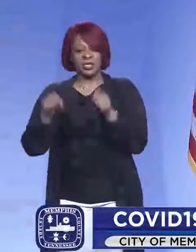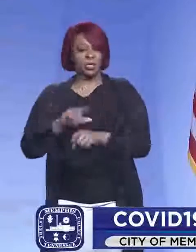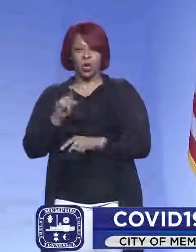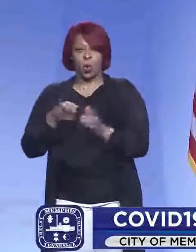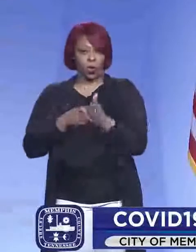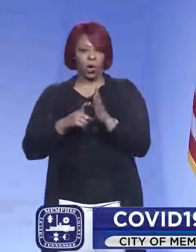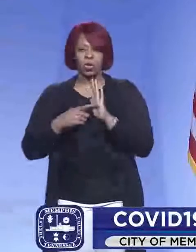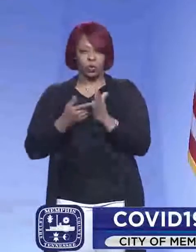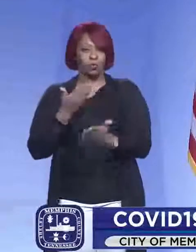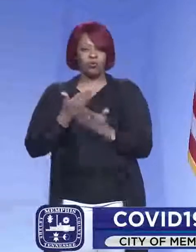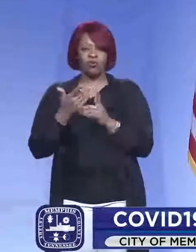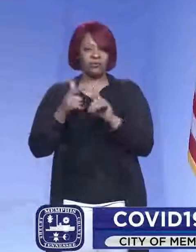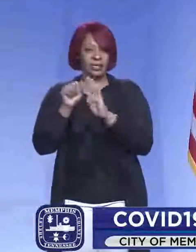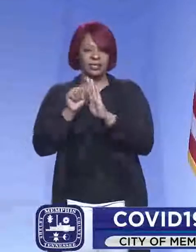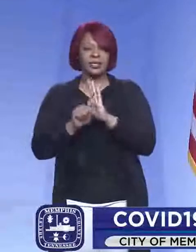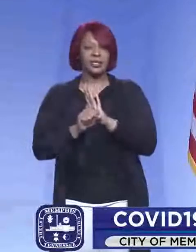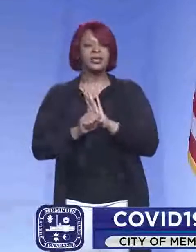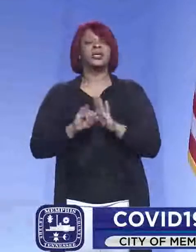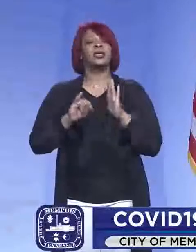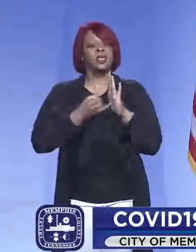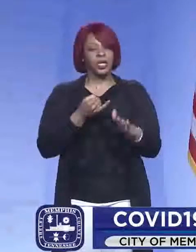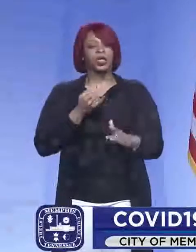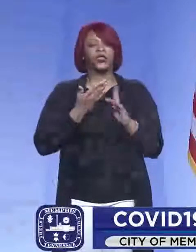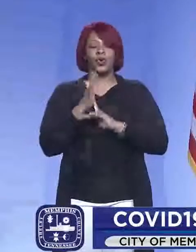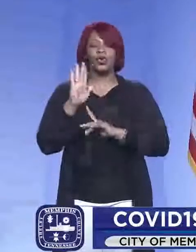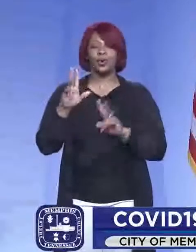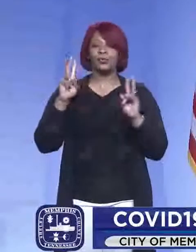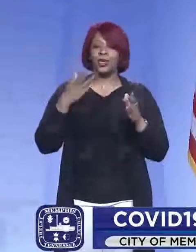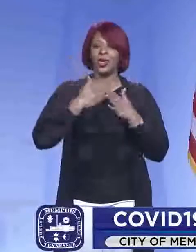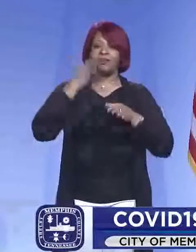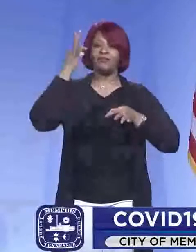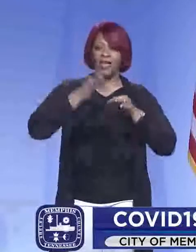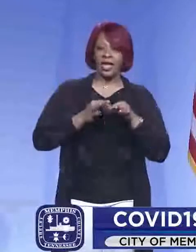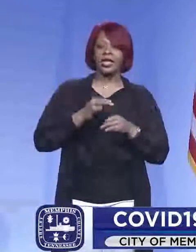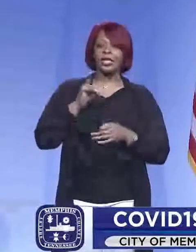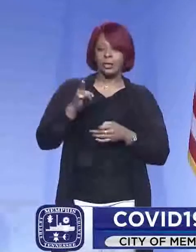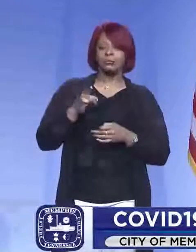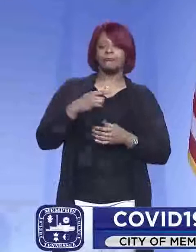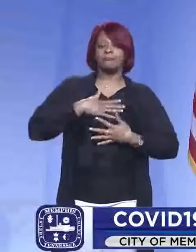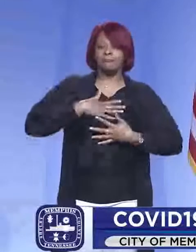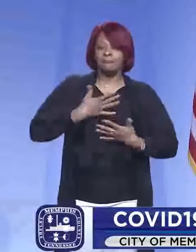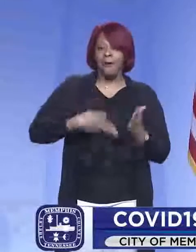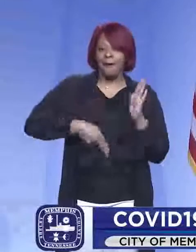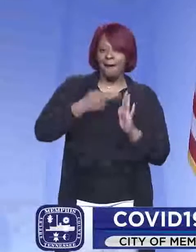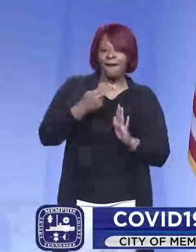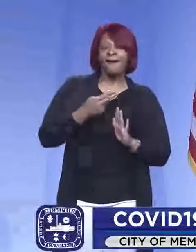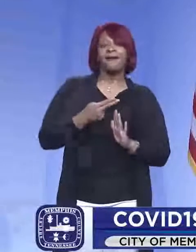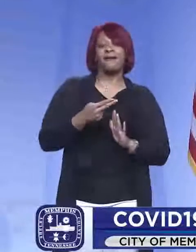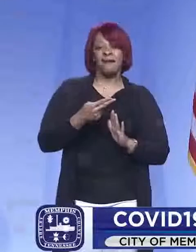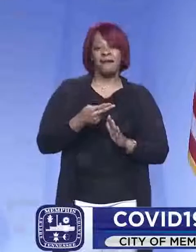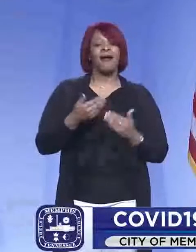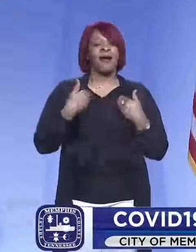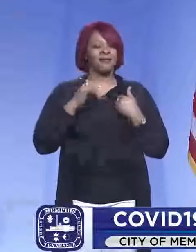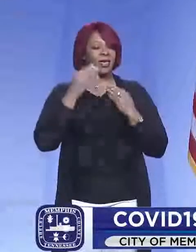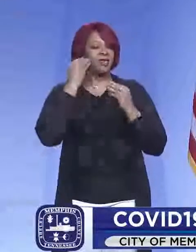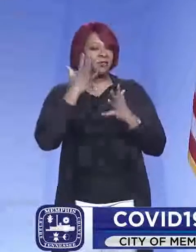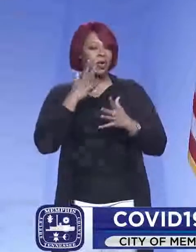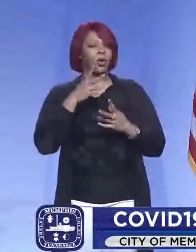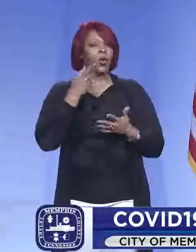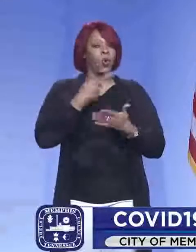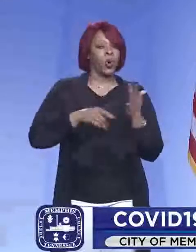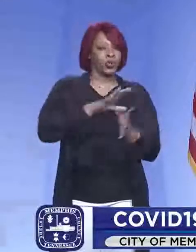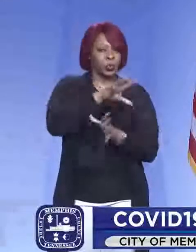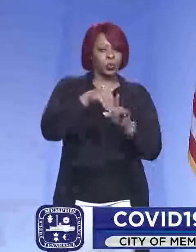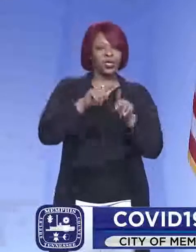no requirement from the state. Um, it would just be basically an attestment that you, uh, it would probably, uh, have information about what is